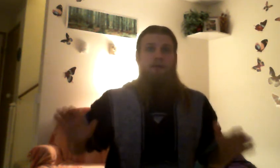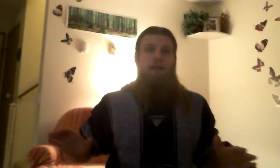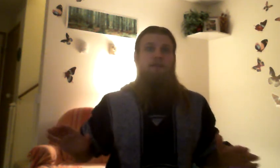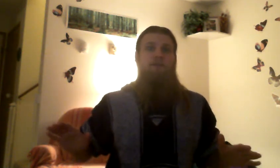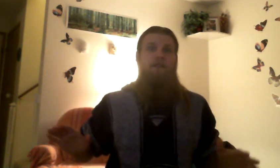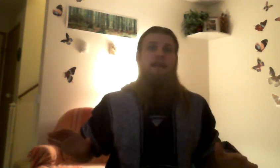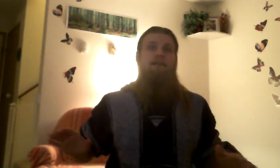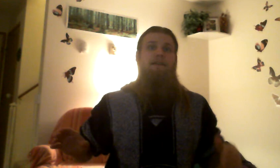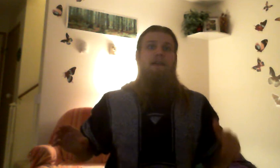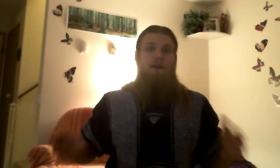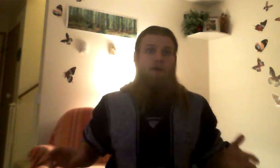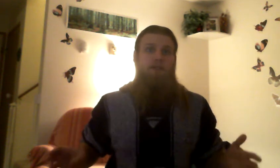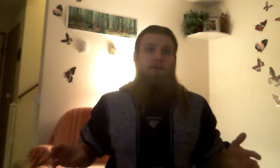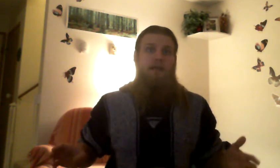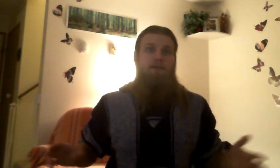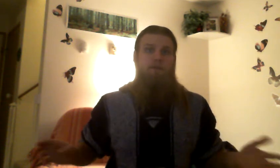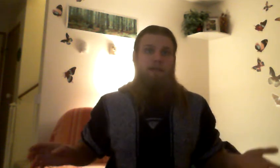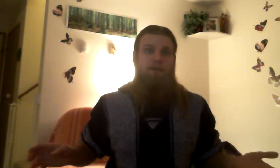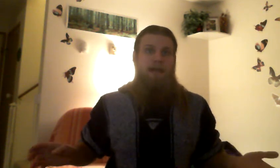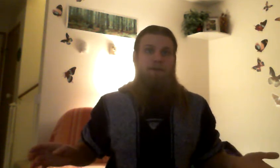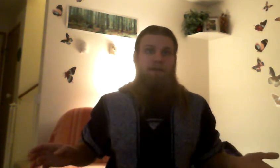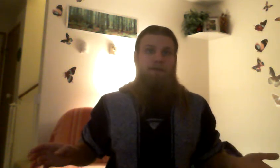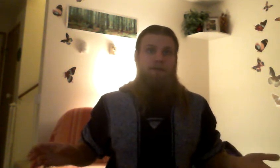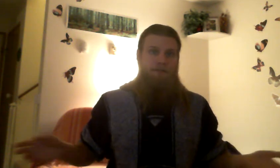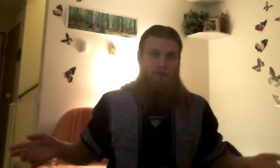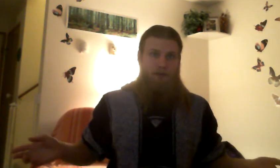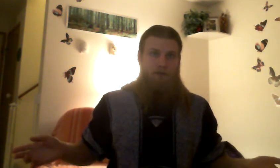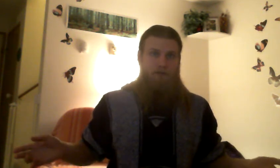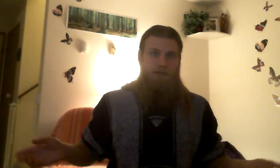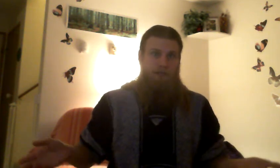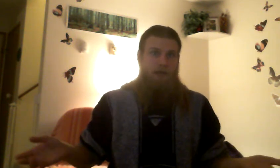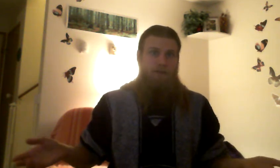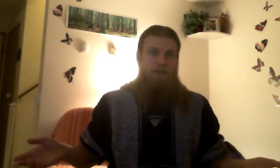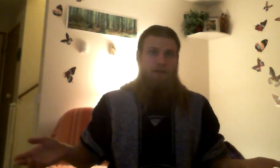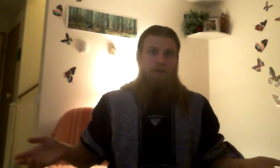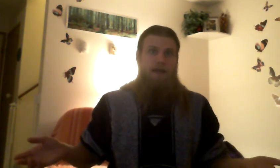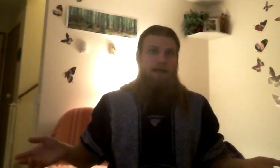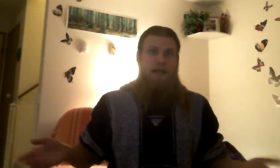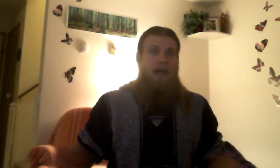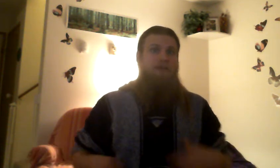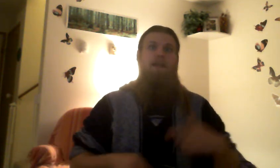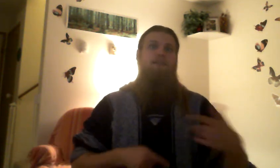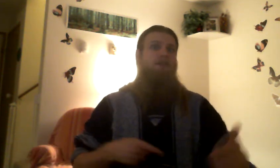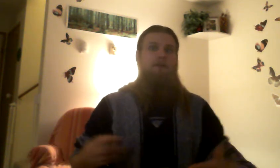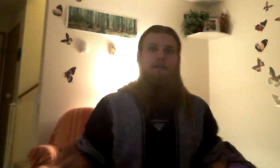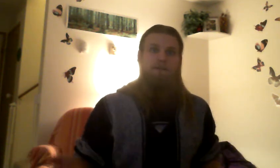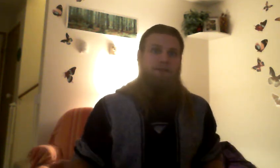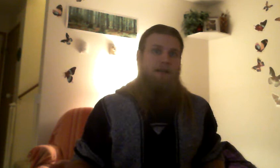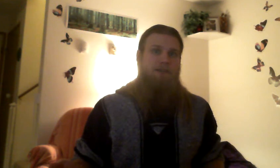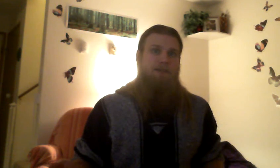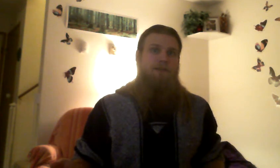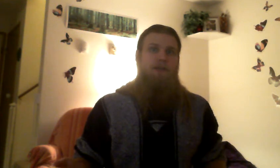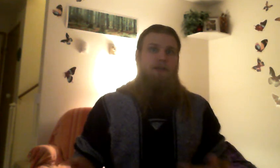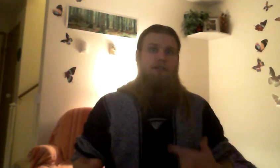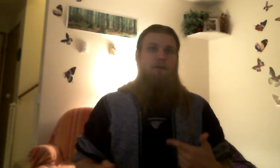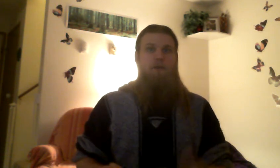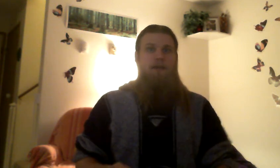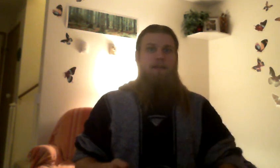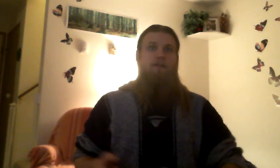put down a new leg to hold your weight. What happened? You didn't fall. You stopped. Right? And then you can go in a different direction. So, this